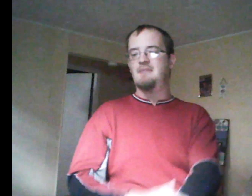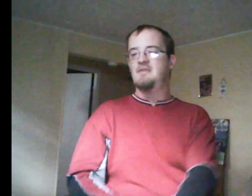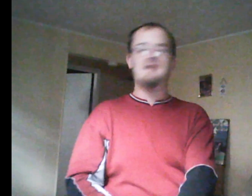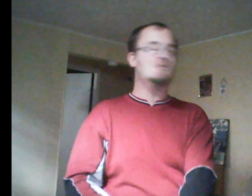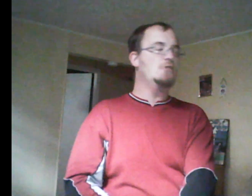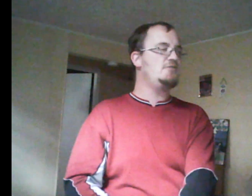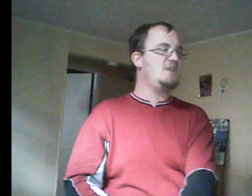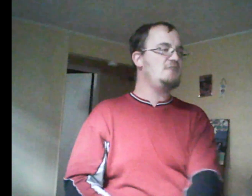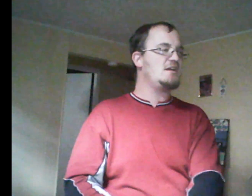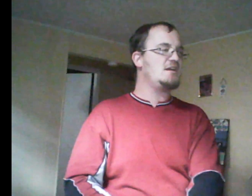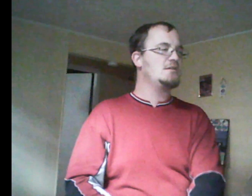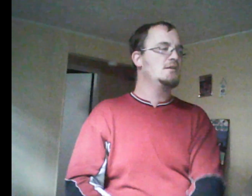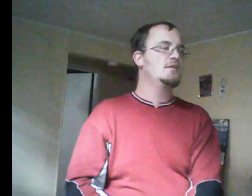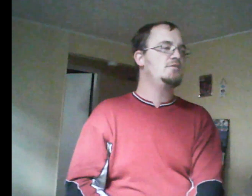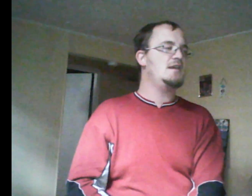cope with the problems, I attacked Paige.